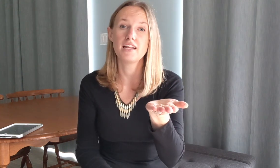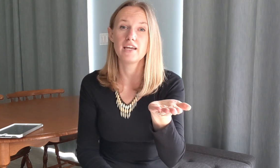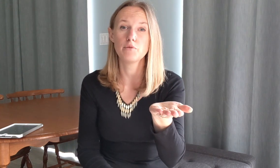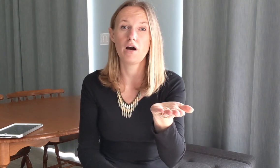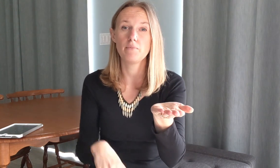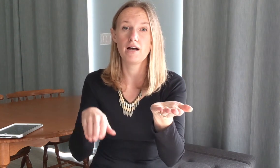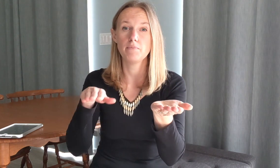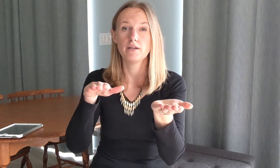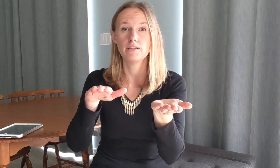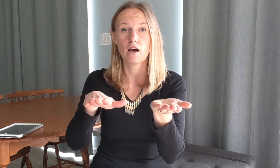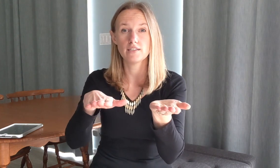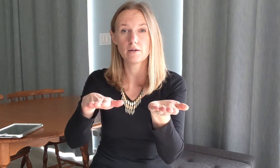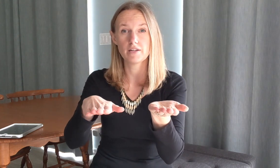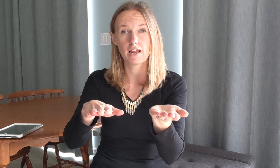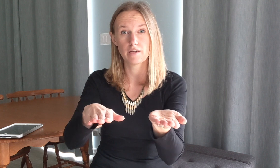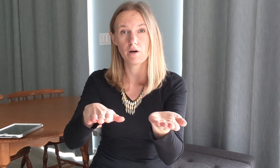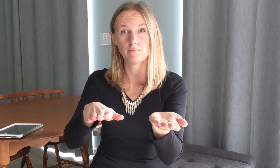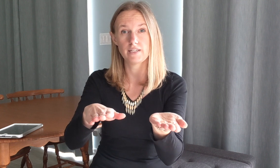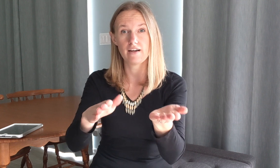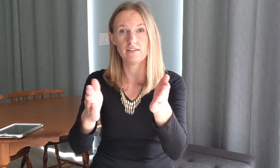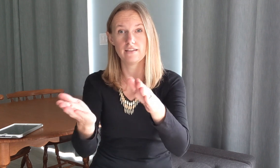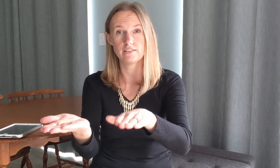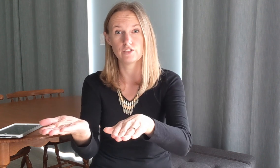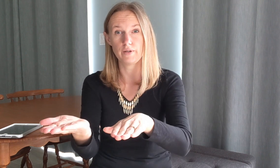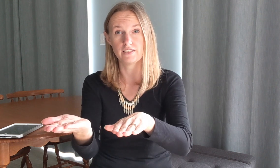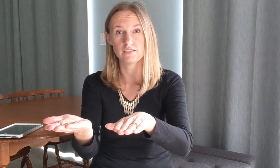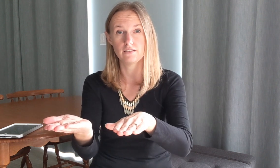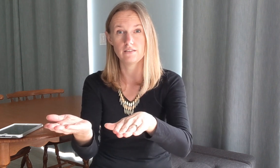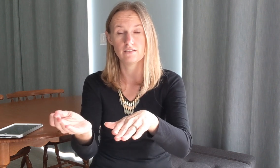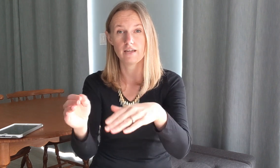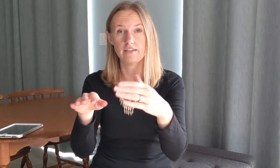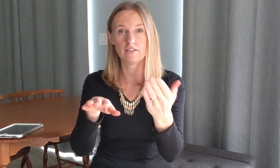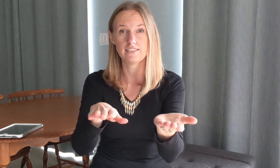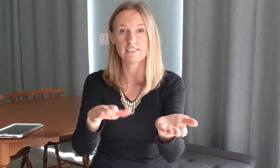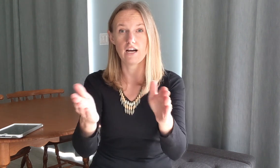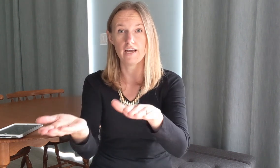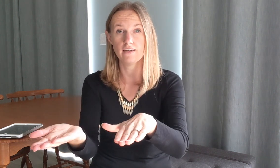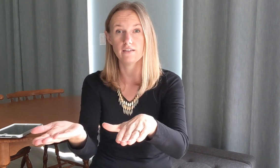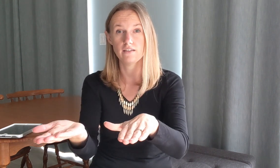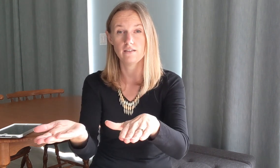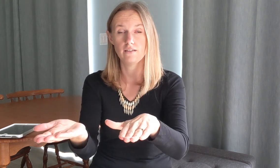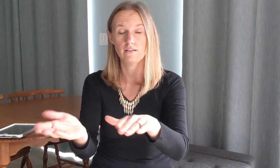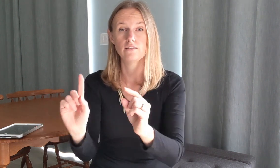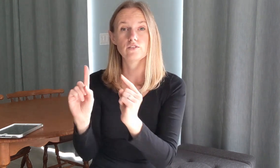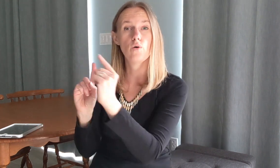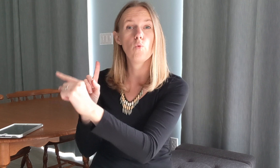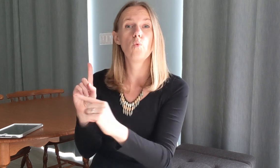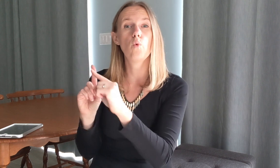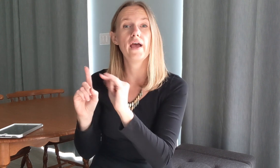hand palm up non-dominant hand palm down and then switch okay so let's die so when